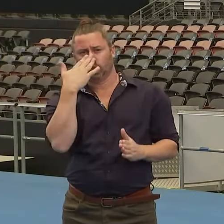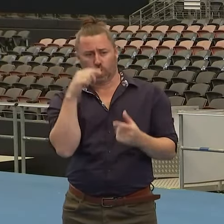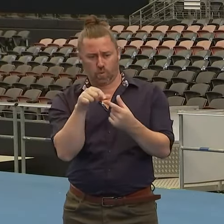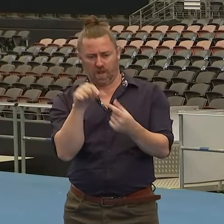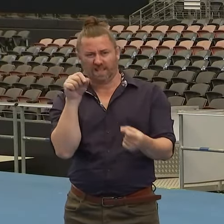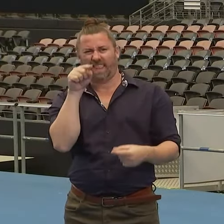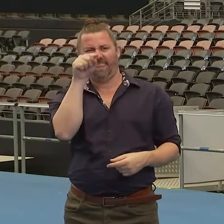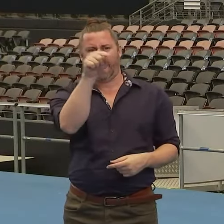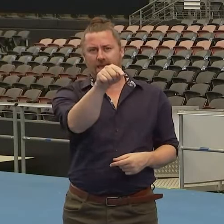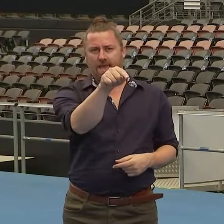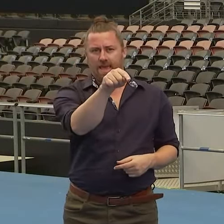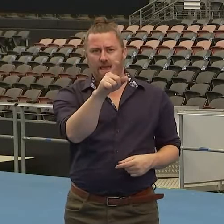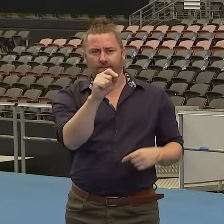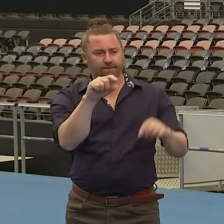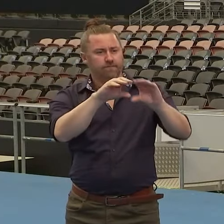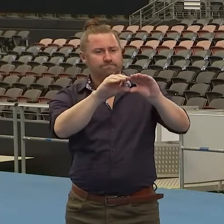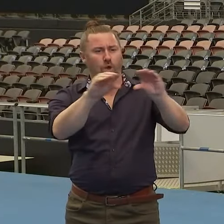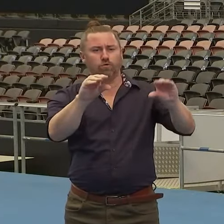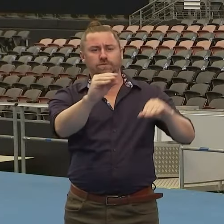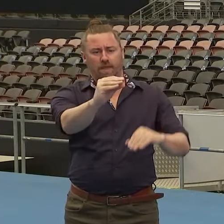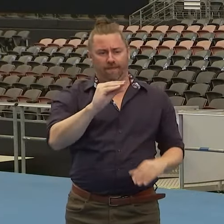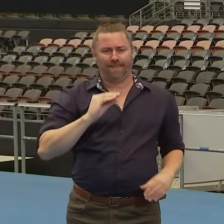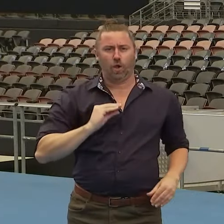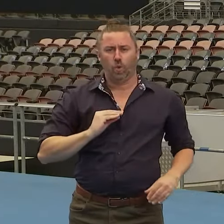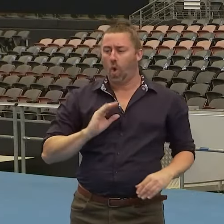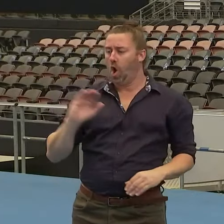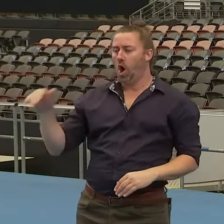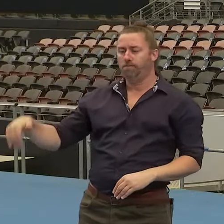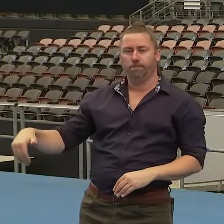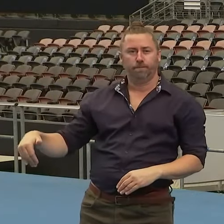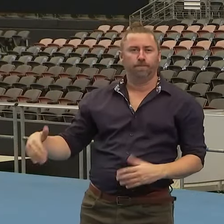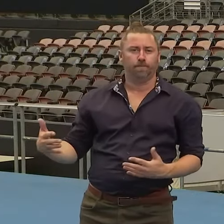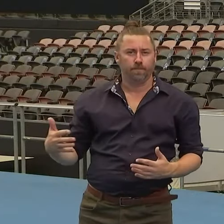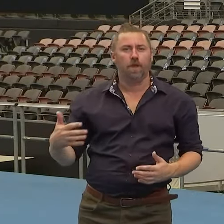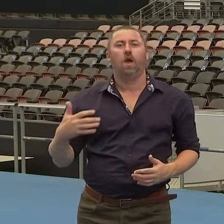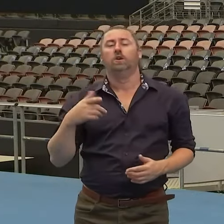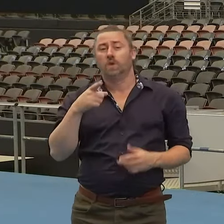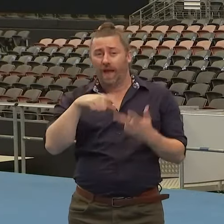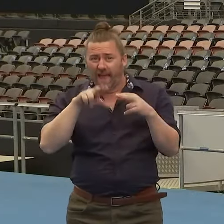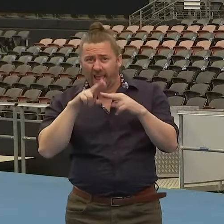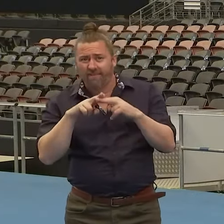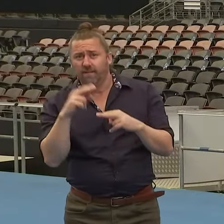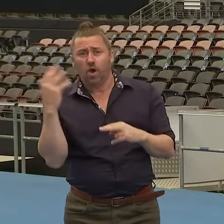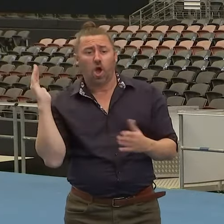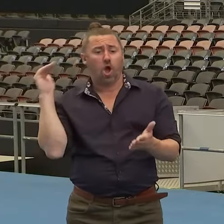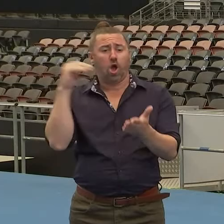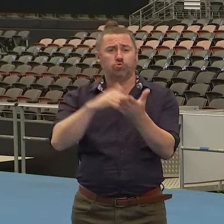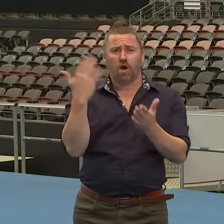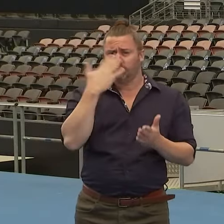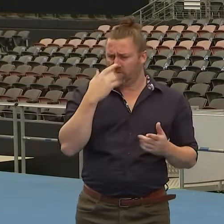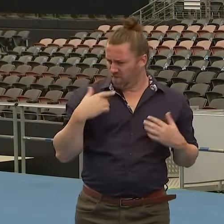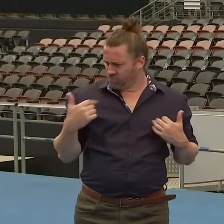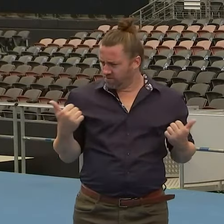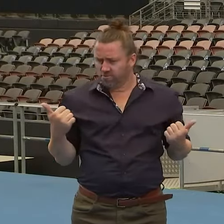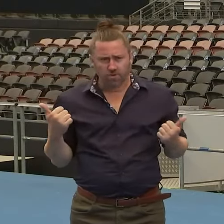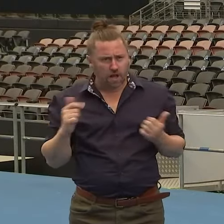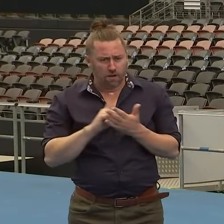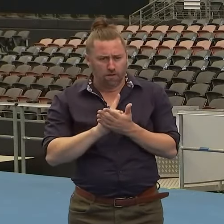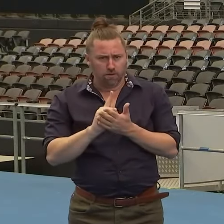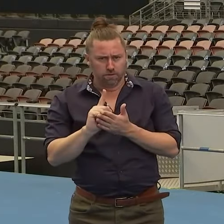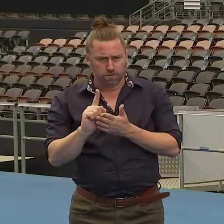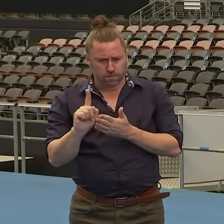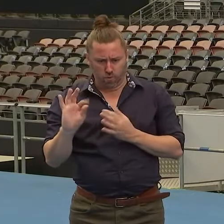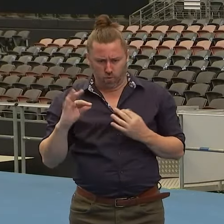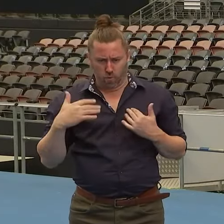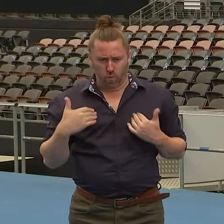teachers or anyone in the school community is symptomatic at school, it's best to get them out of the school as quickly as possible. But then too, we have very good